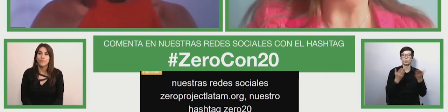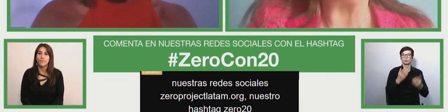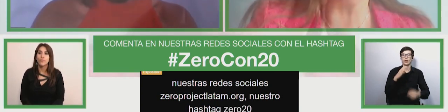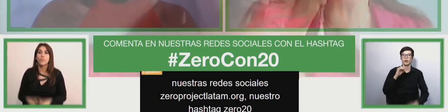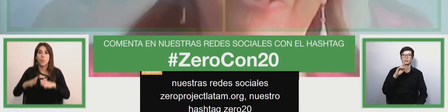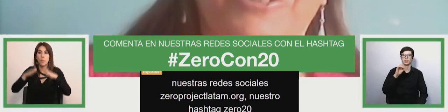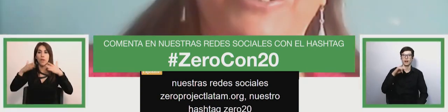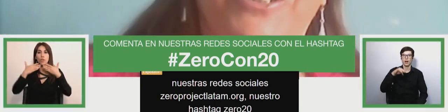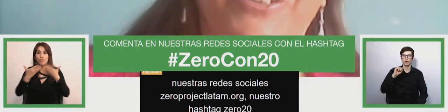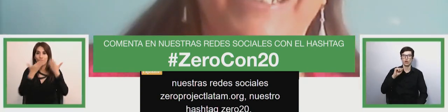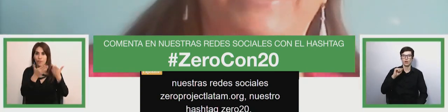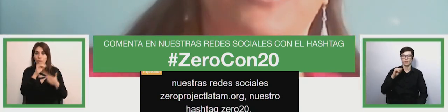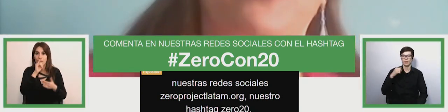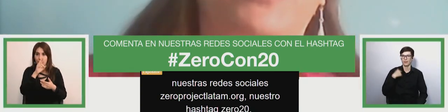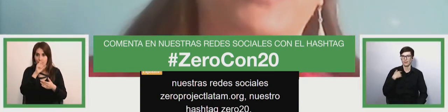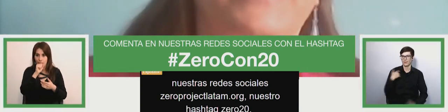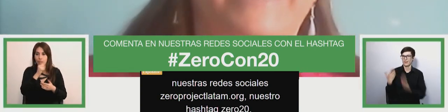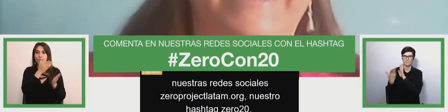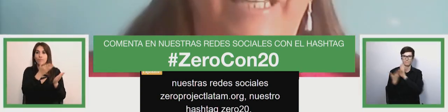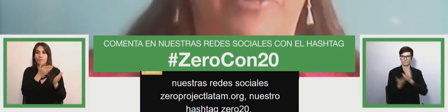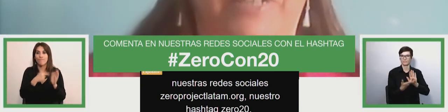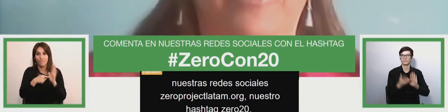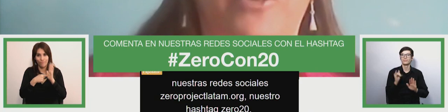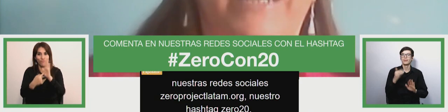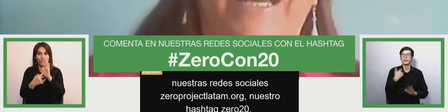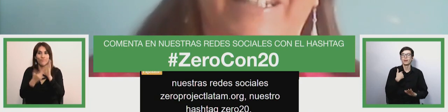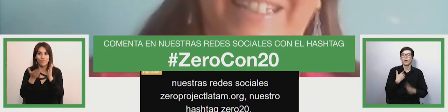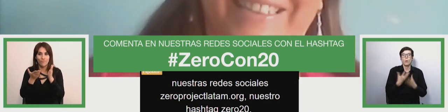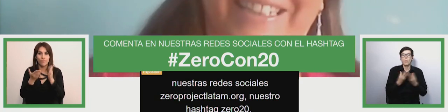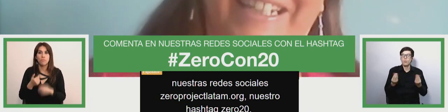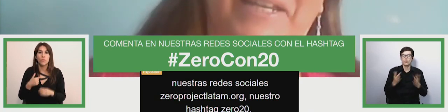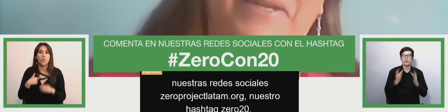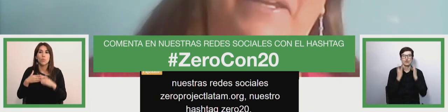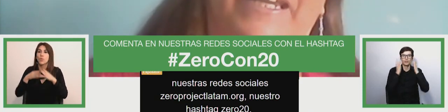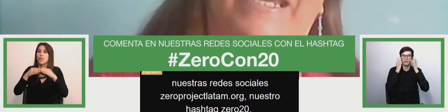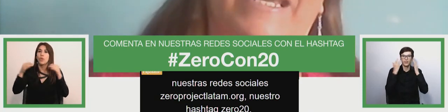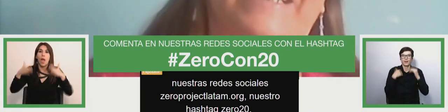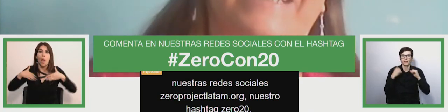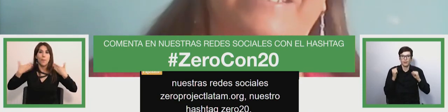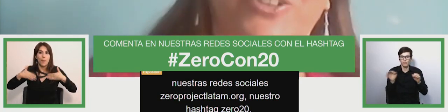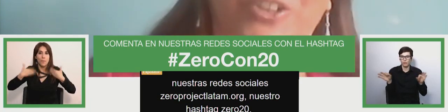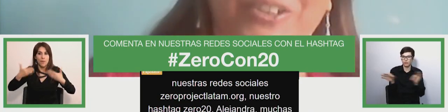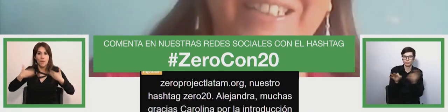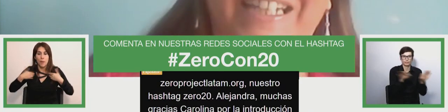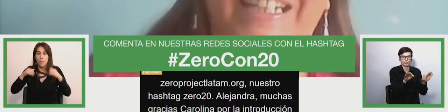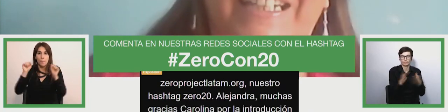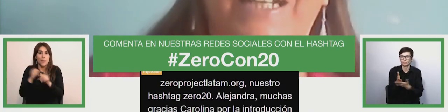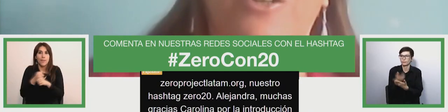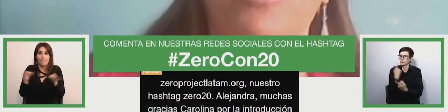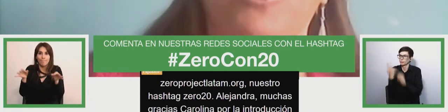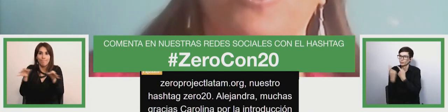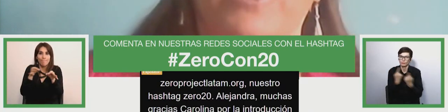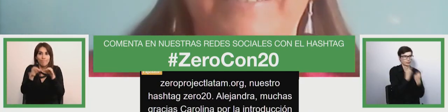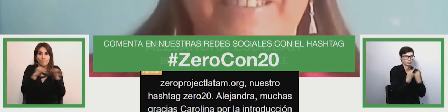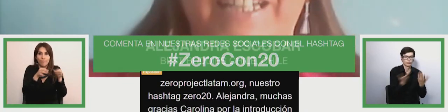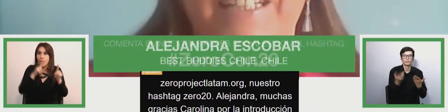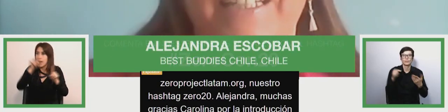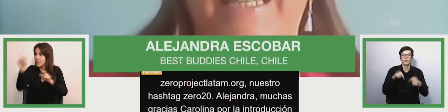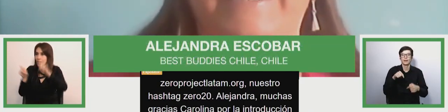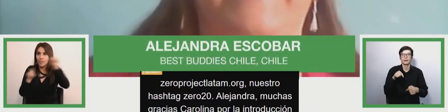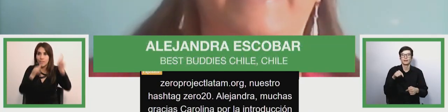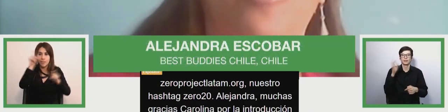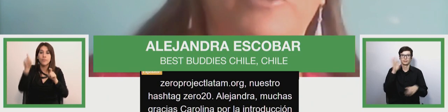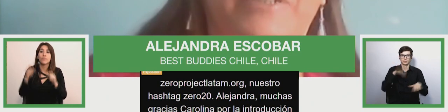for the introduction i am very happy to be able to moderate this session which as you